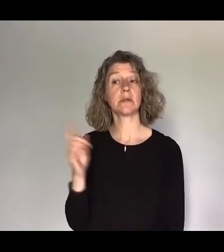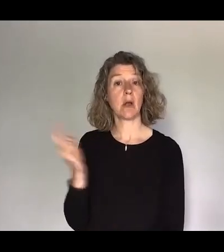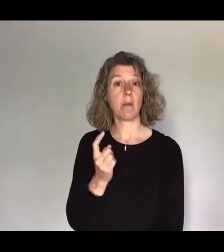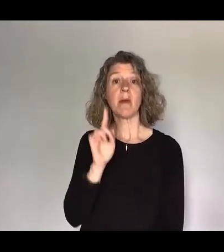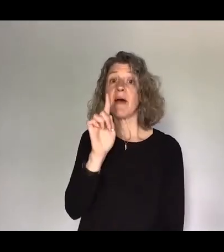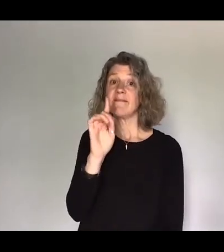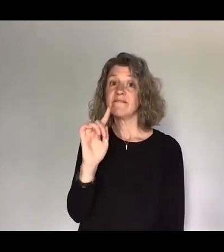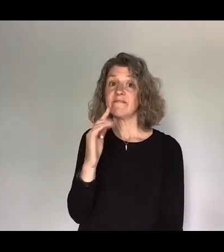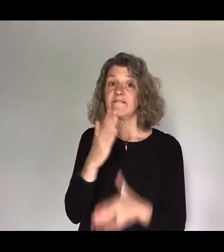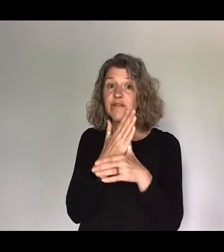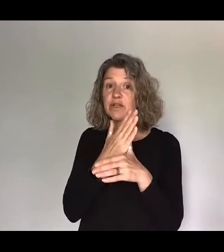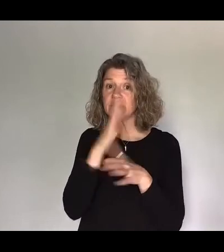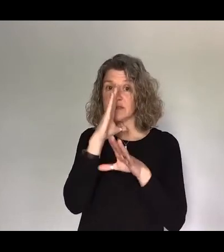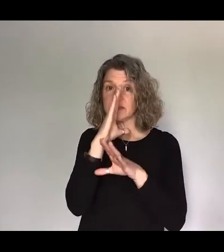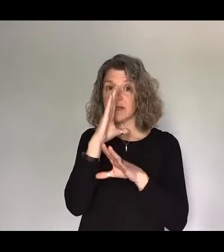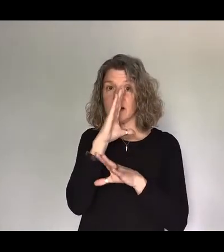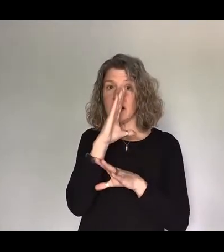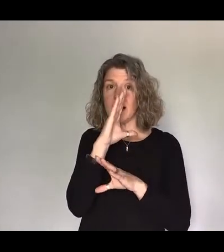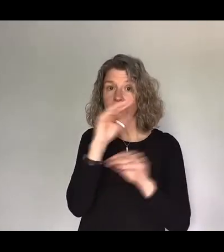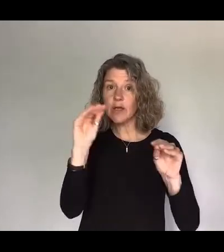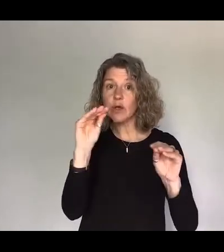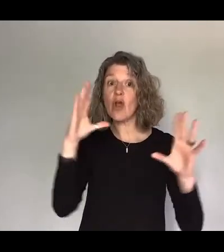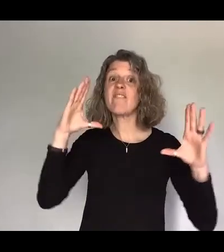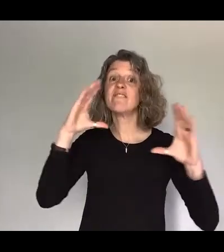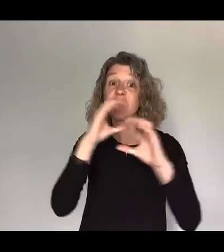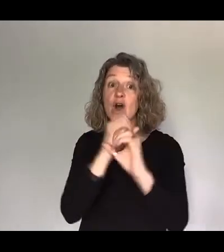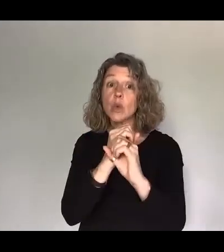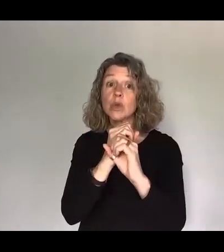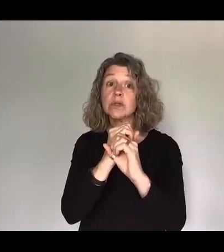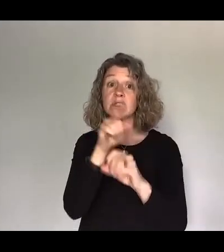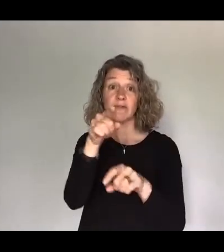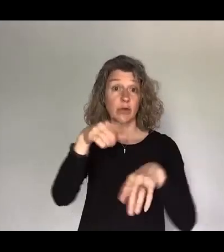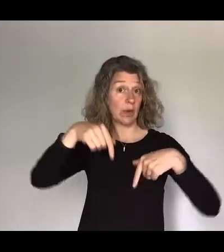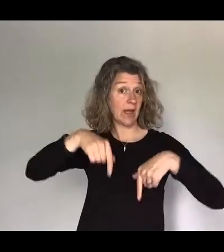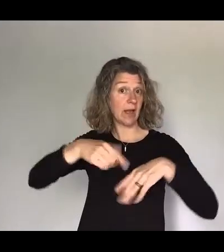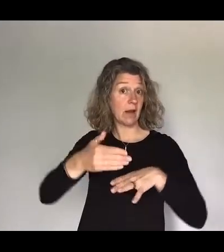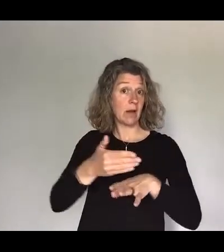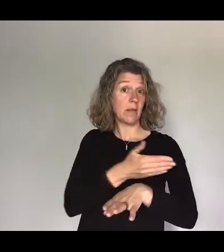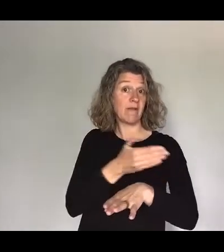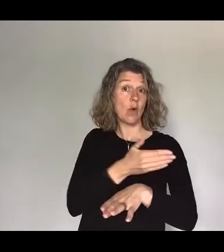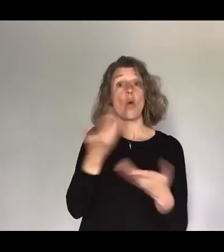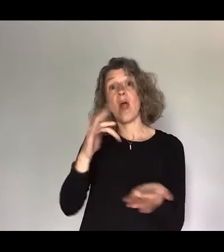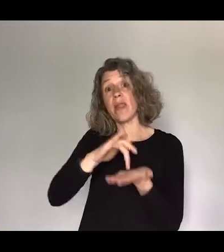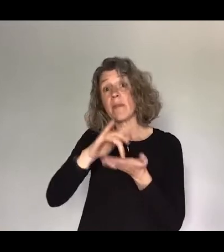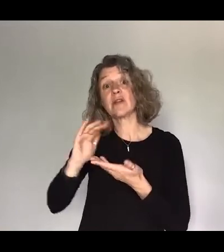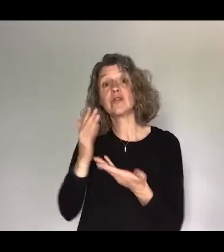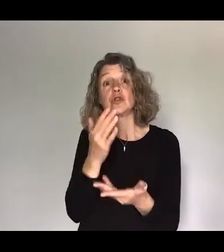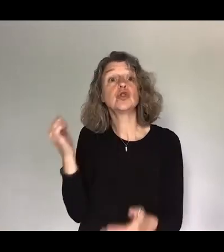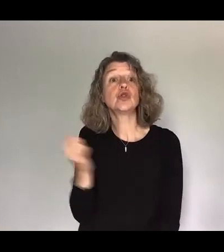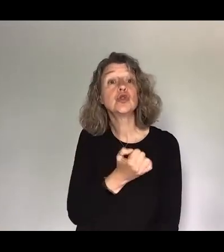Sorry. He stood up and he sat back down. Focus, if you were here at the beginning, or if you were here in the middle of the service, you should have heard someone talk about Focus,